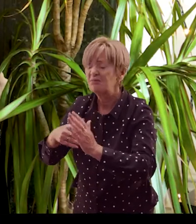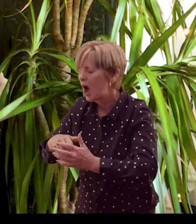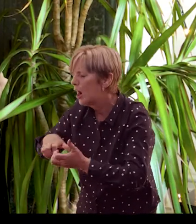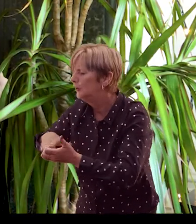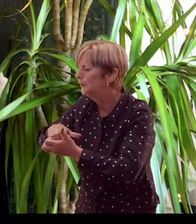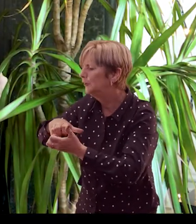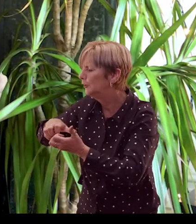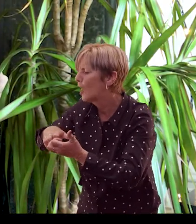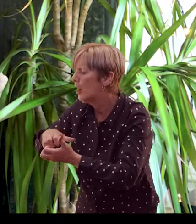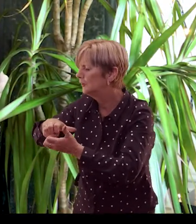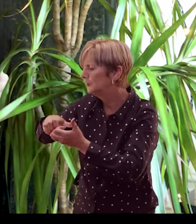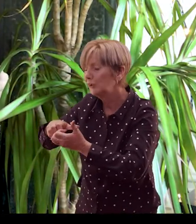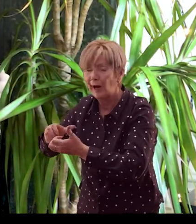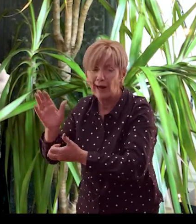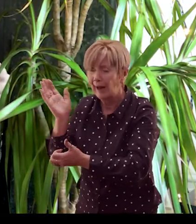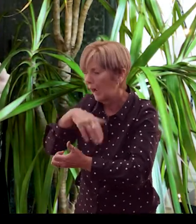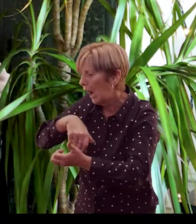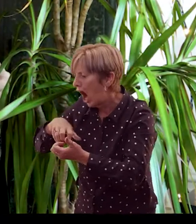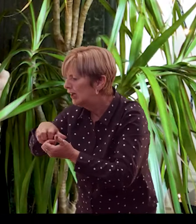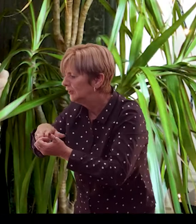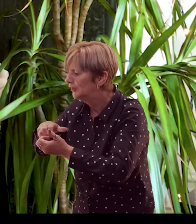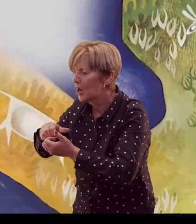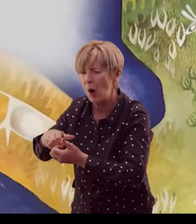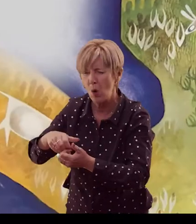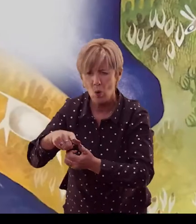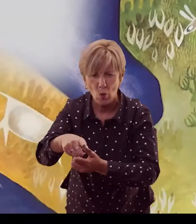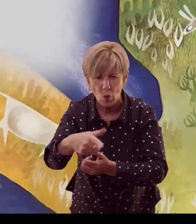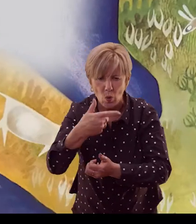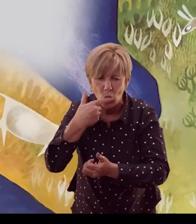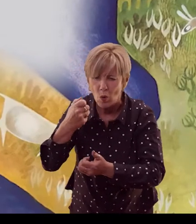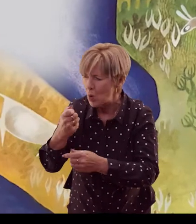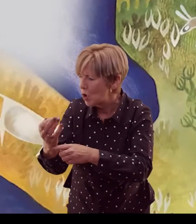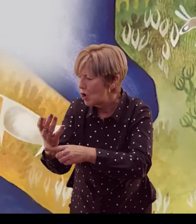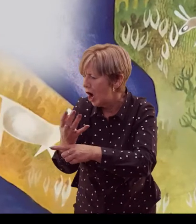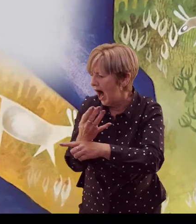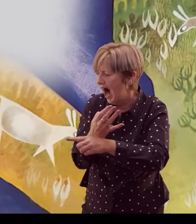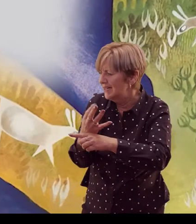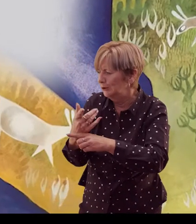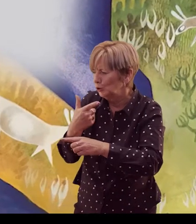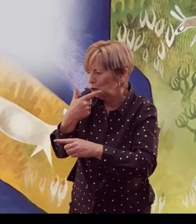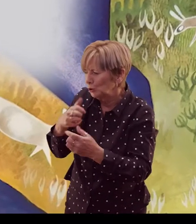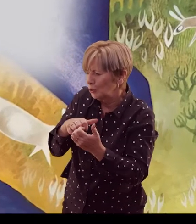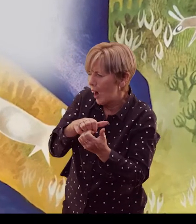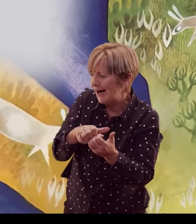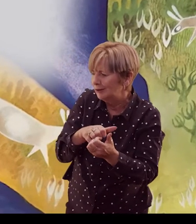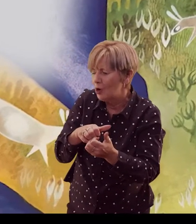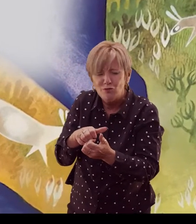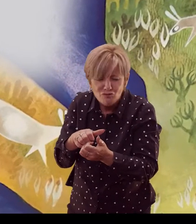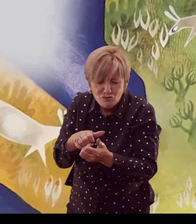eating. He went. This particular grass is so delicious. He stopped